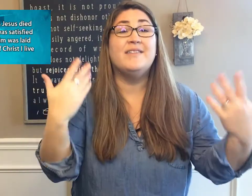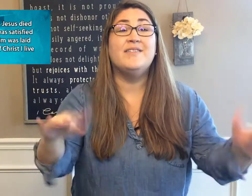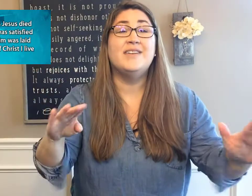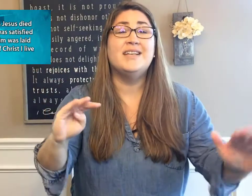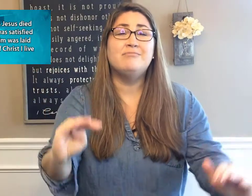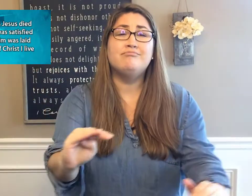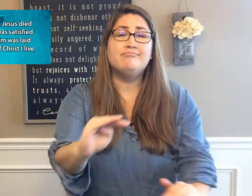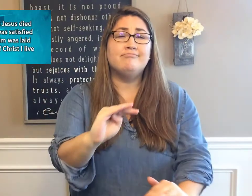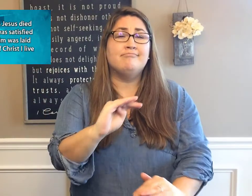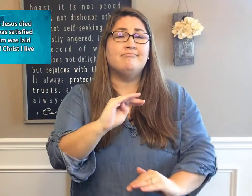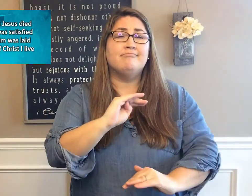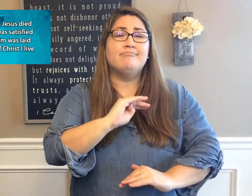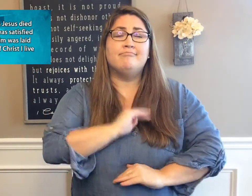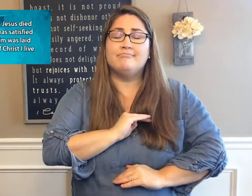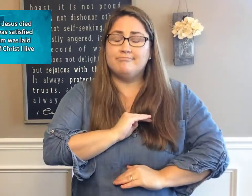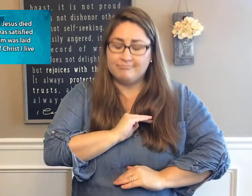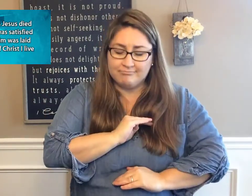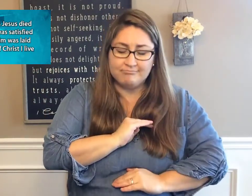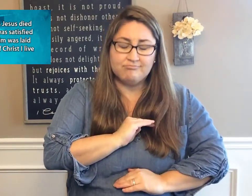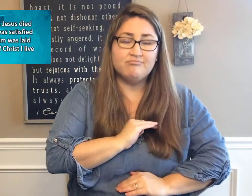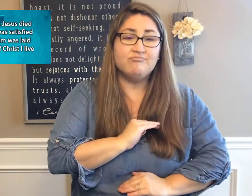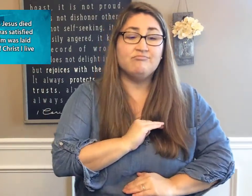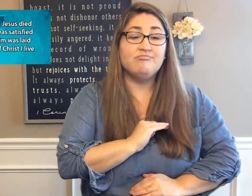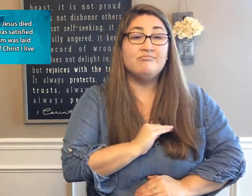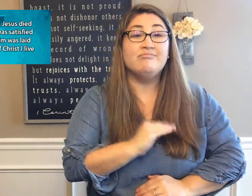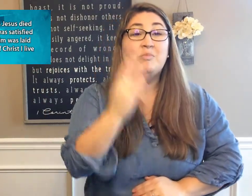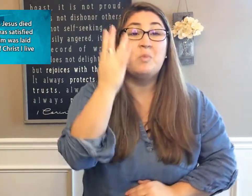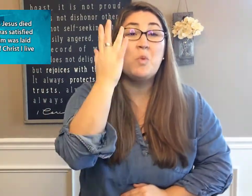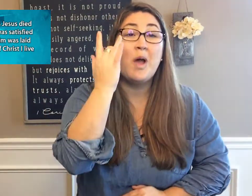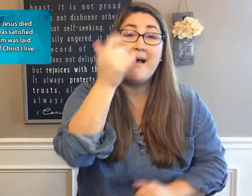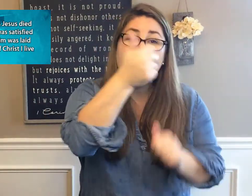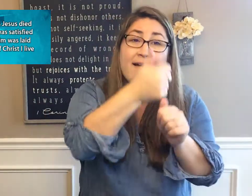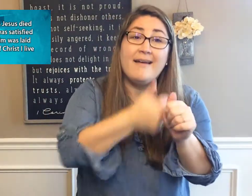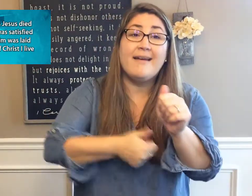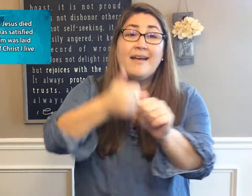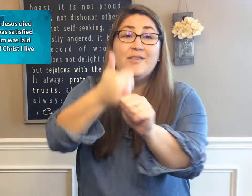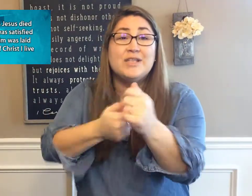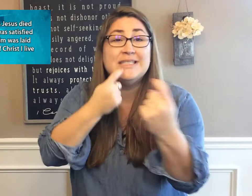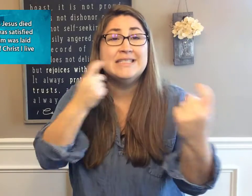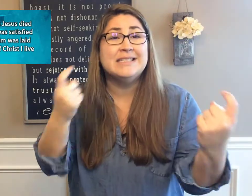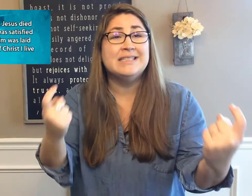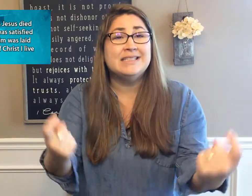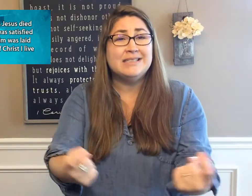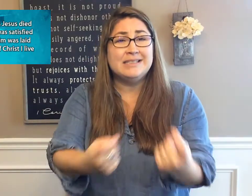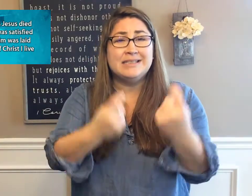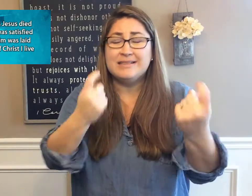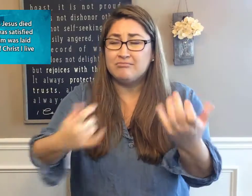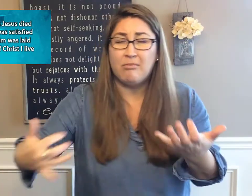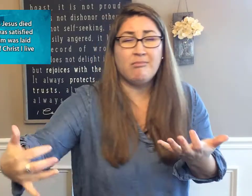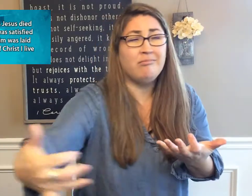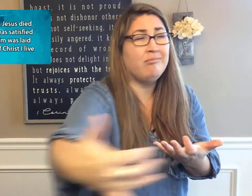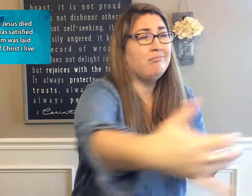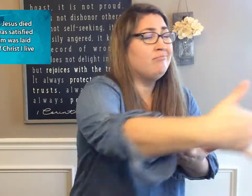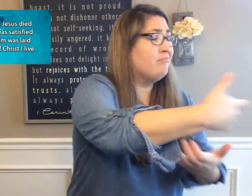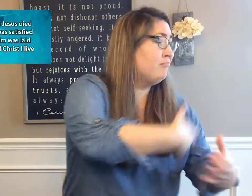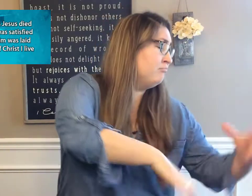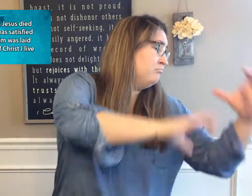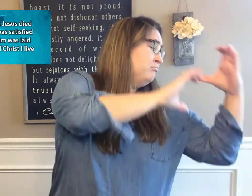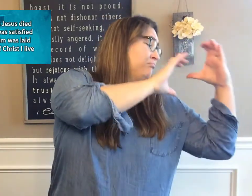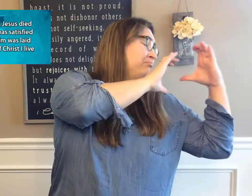was satisfied. For every sin on Him was